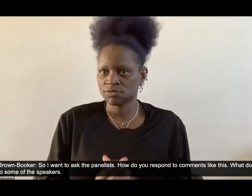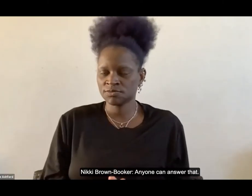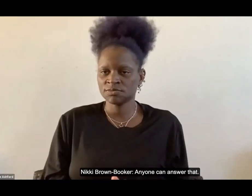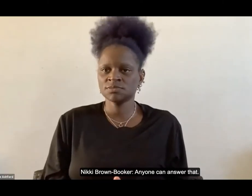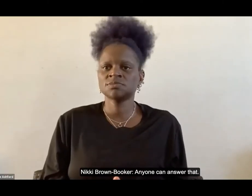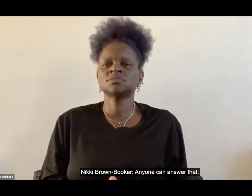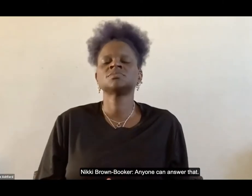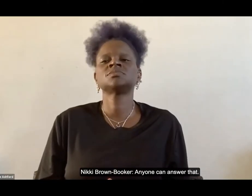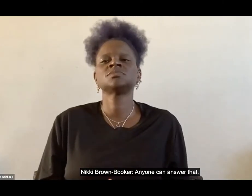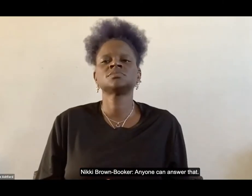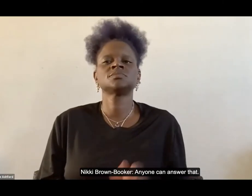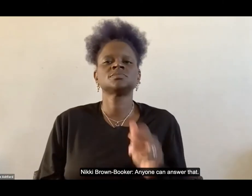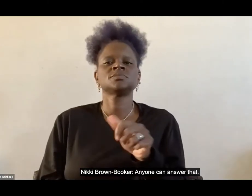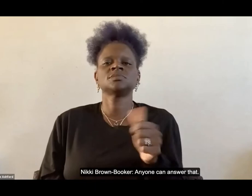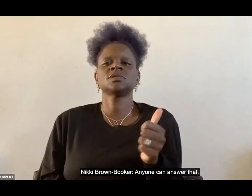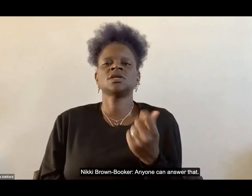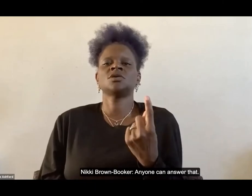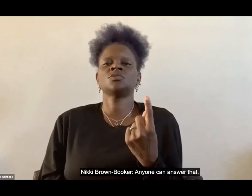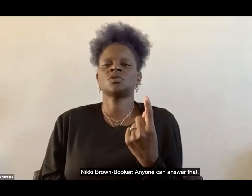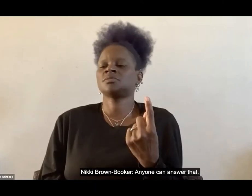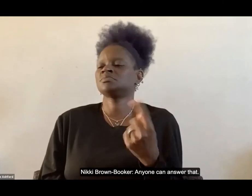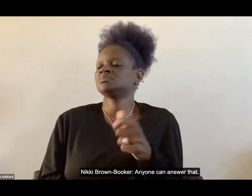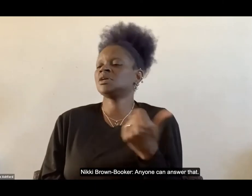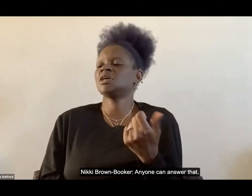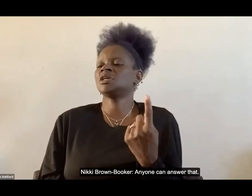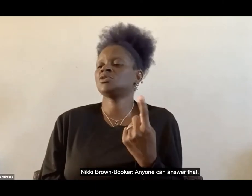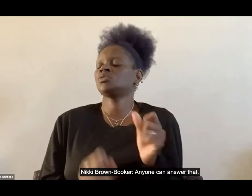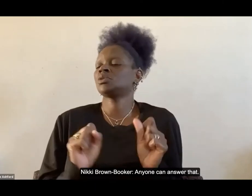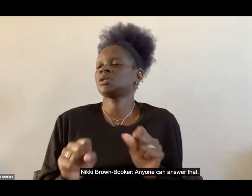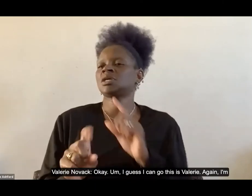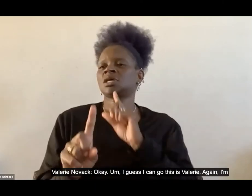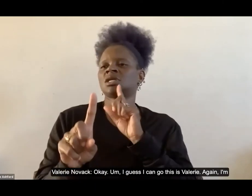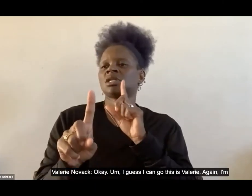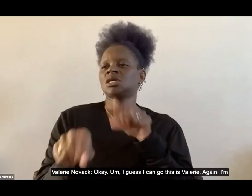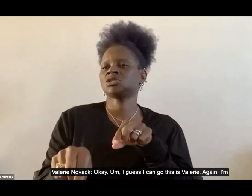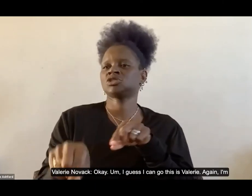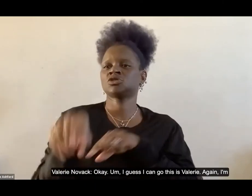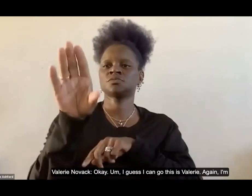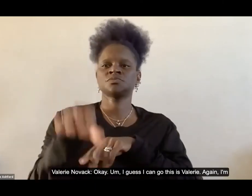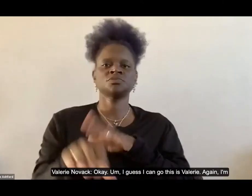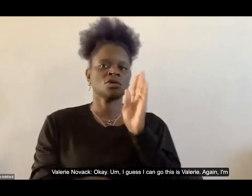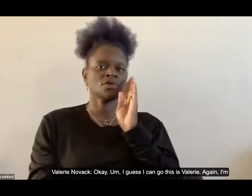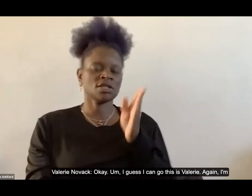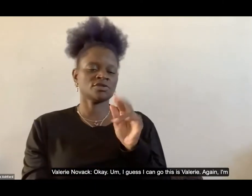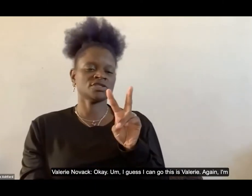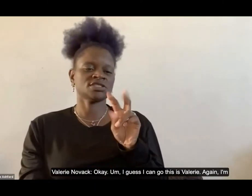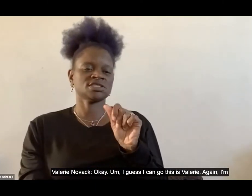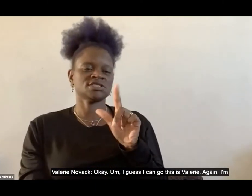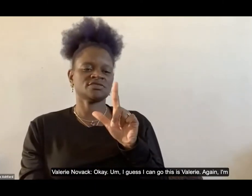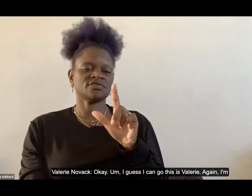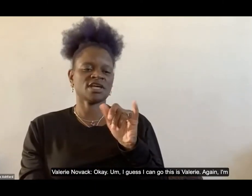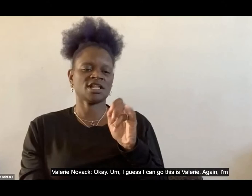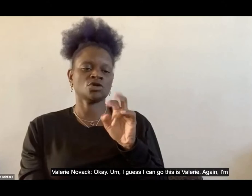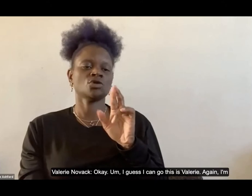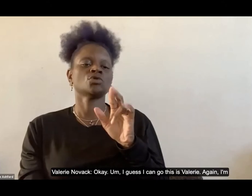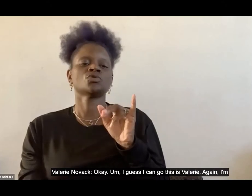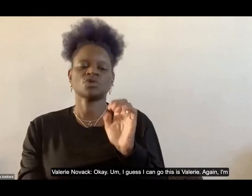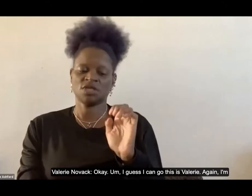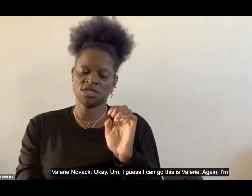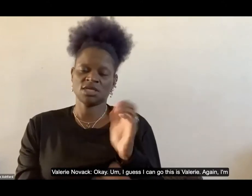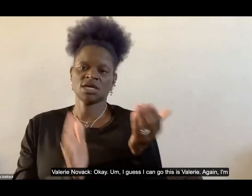and anyone can answer that okay um i guess i can go this is uh valerie again